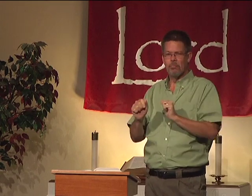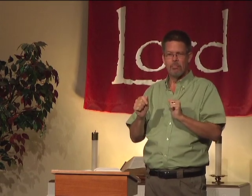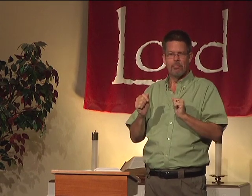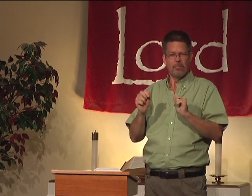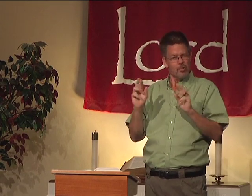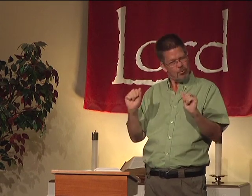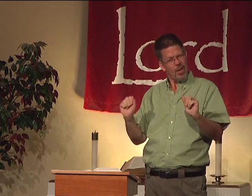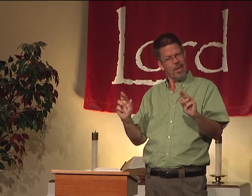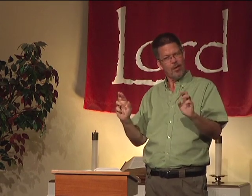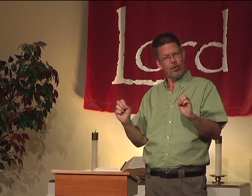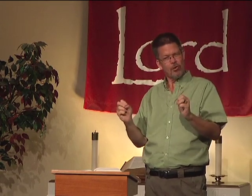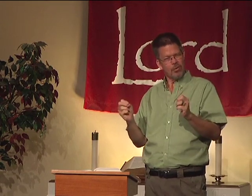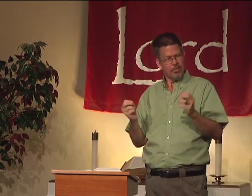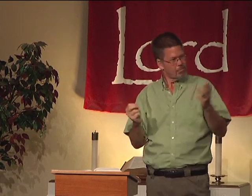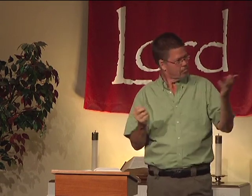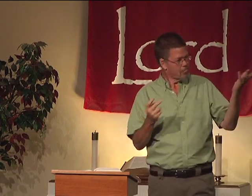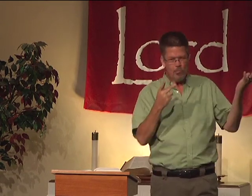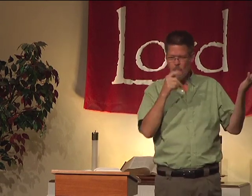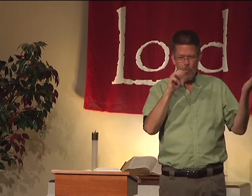occasionally. But it's rare.